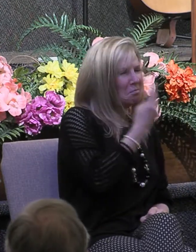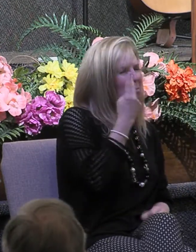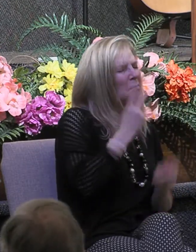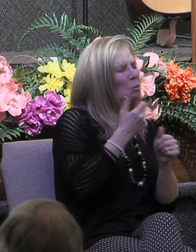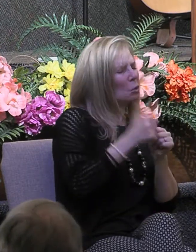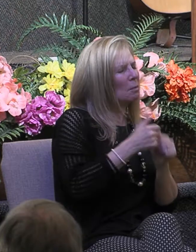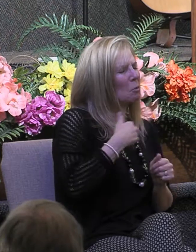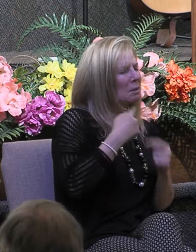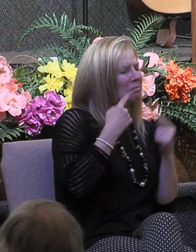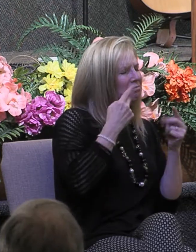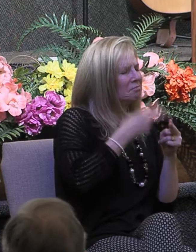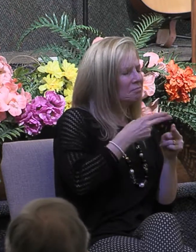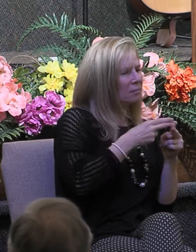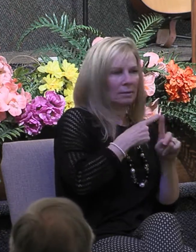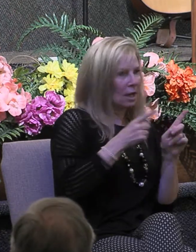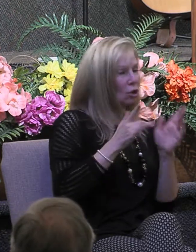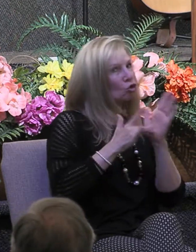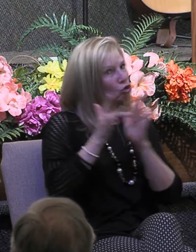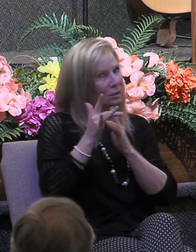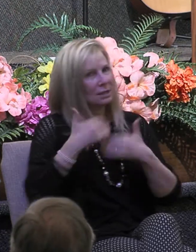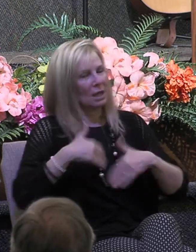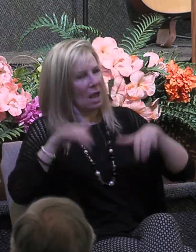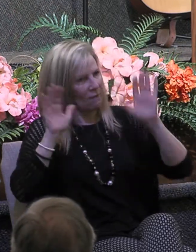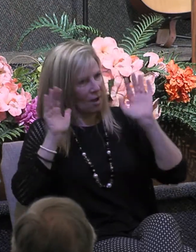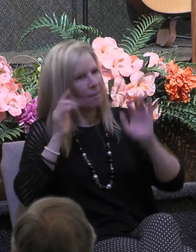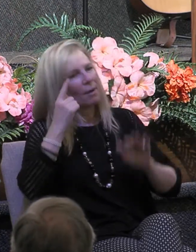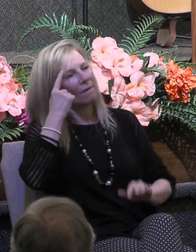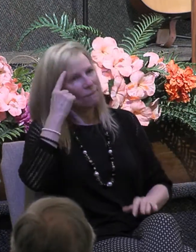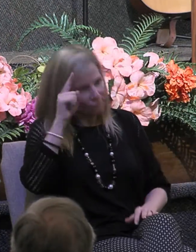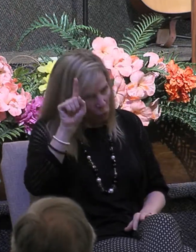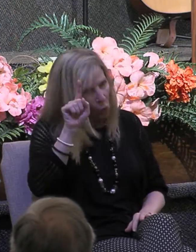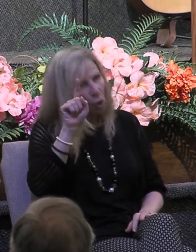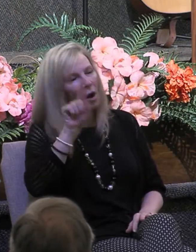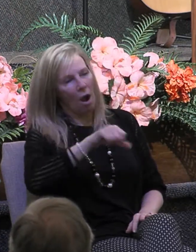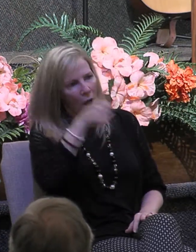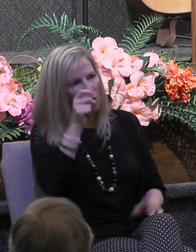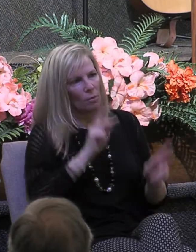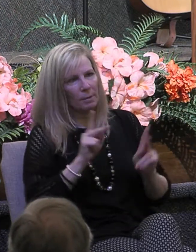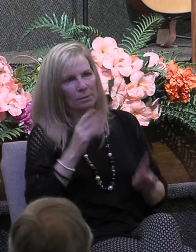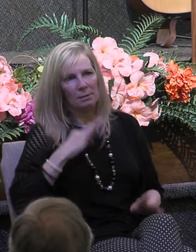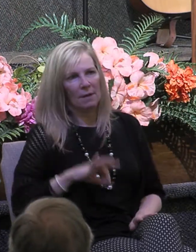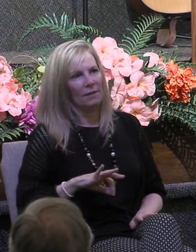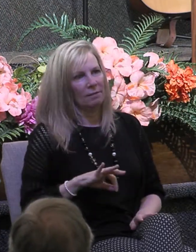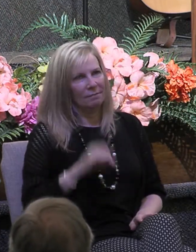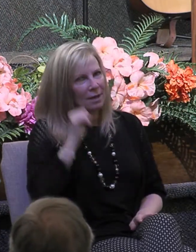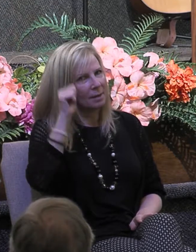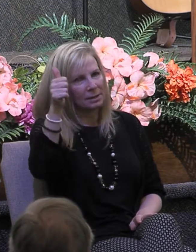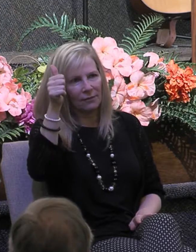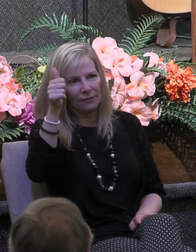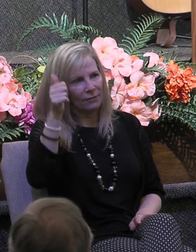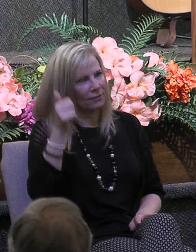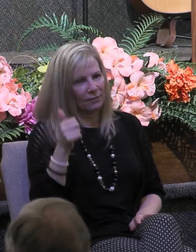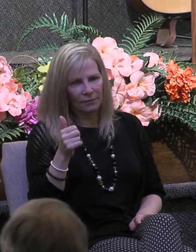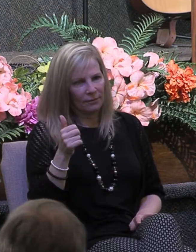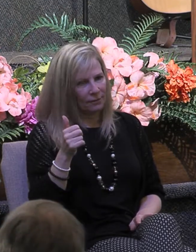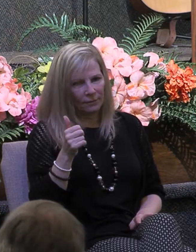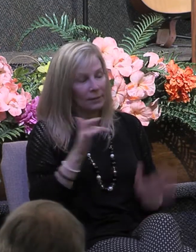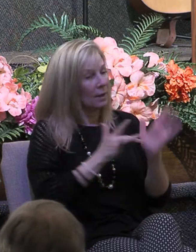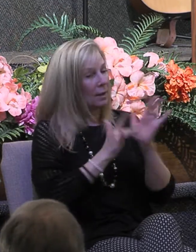Jesus gave his life solely for the sake of others not himself Bible says he who knew no sin